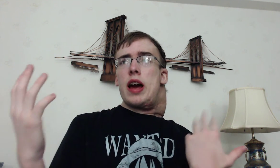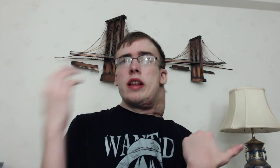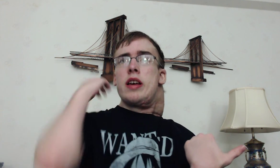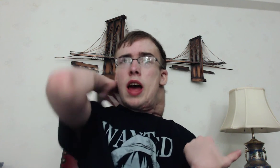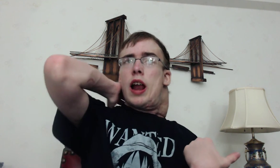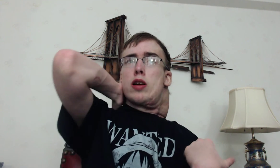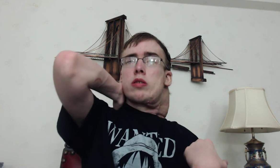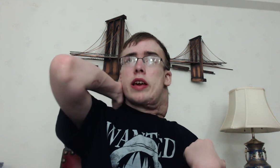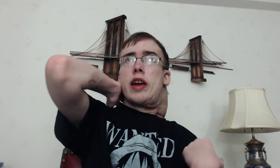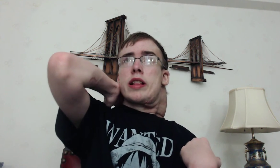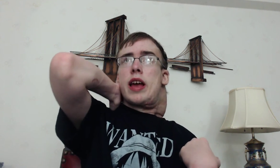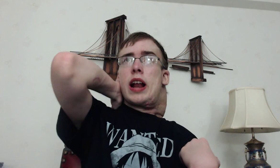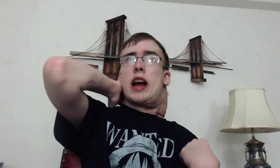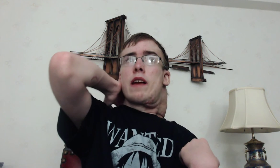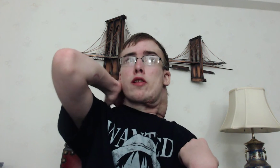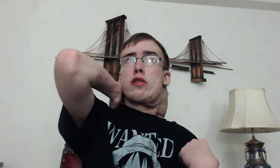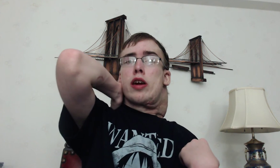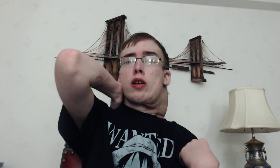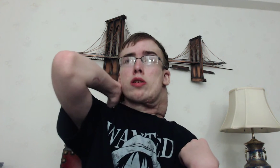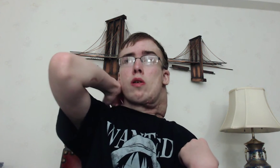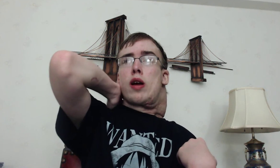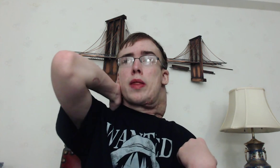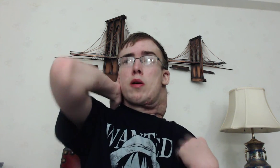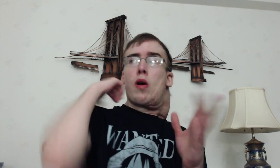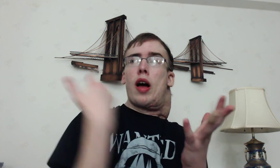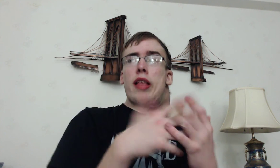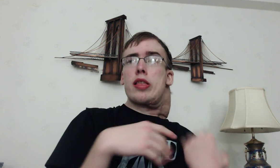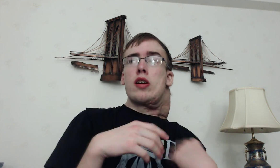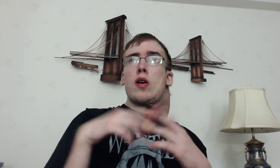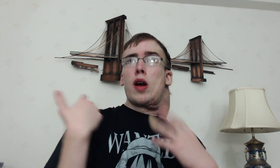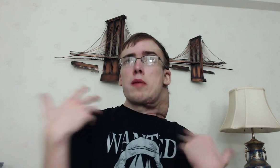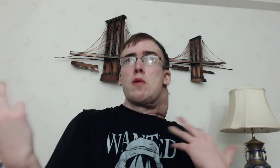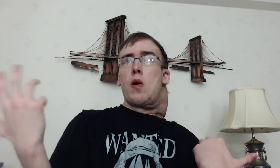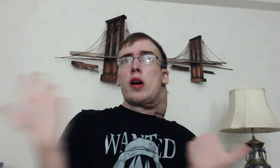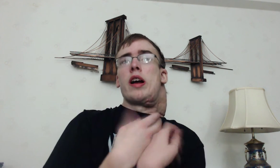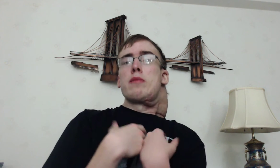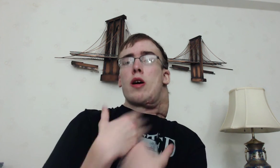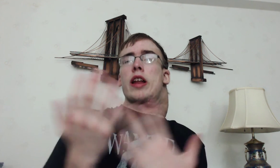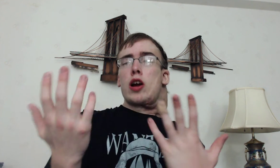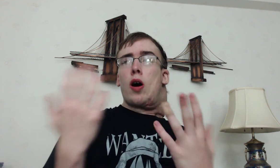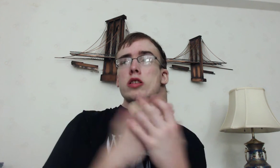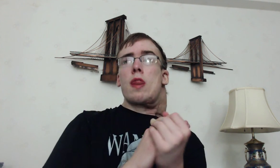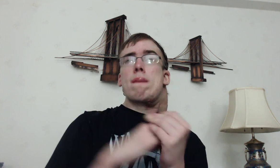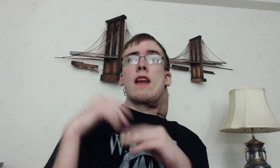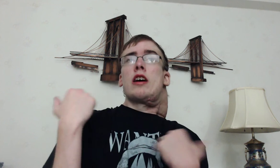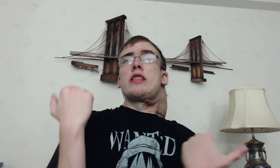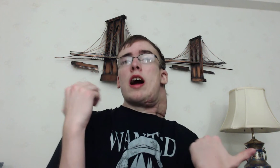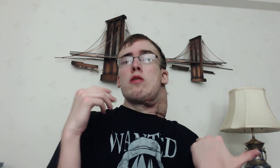And I don't think he can stay in hiding for 2 years Or even less Or even more Without getting caught Now,